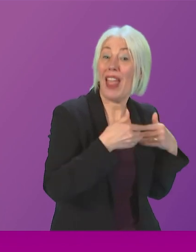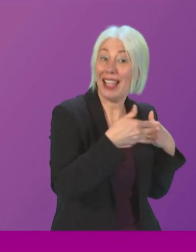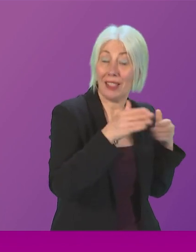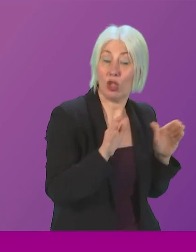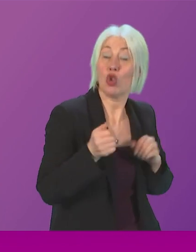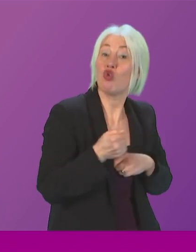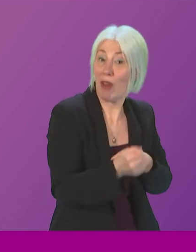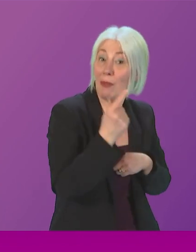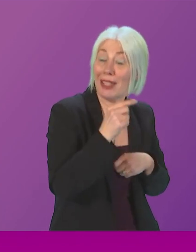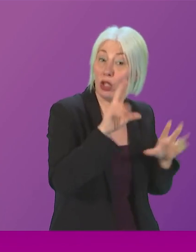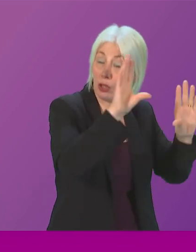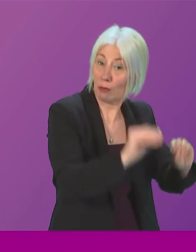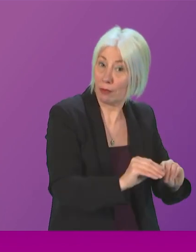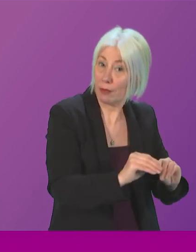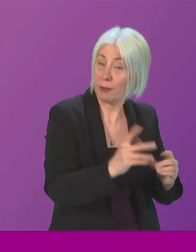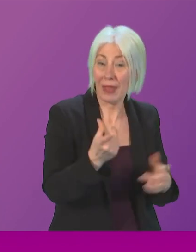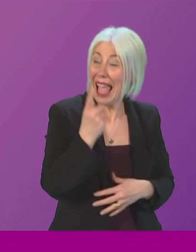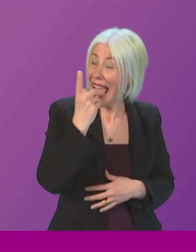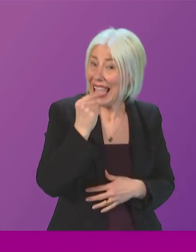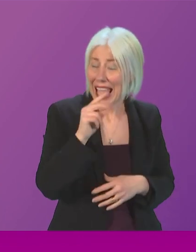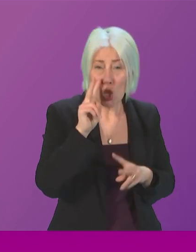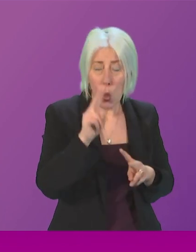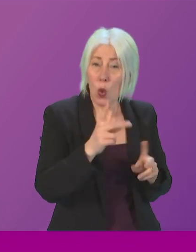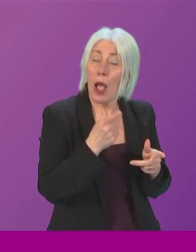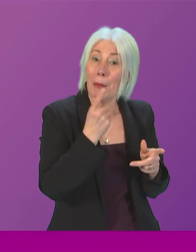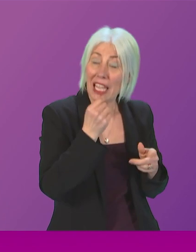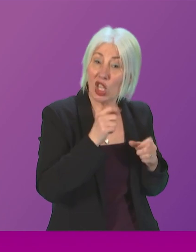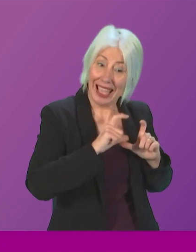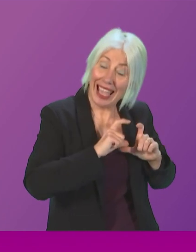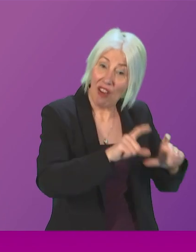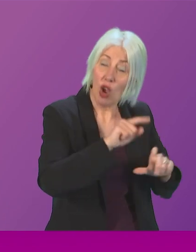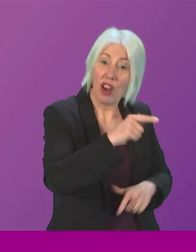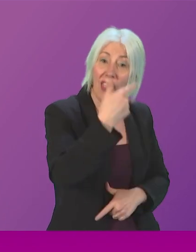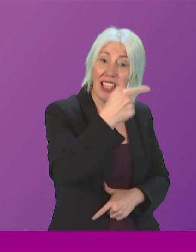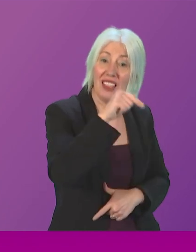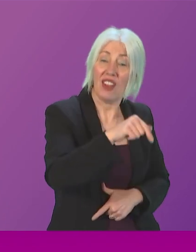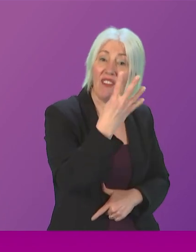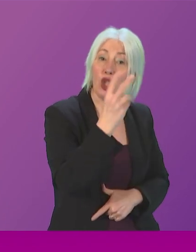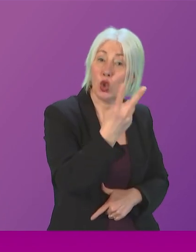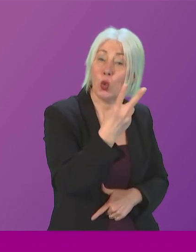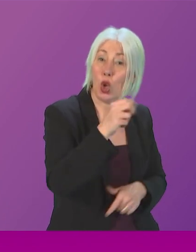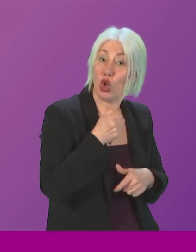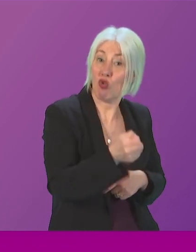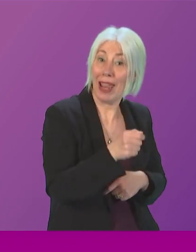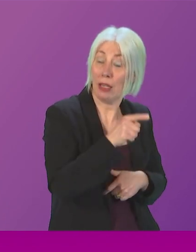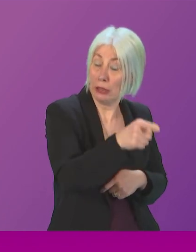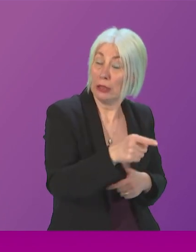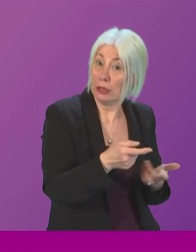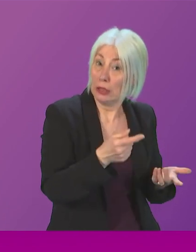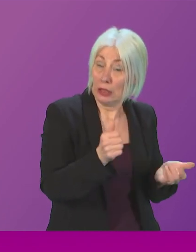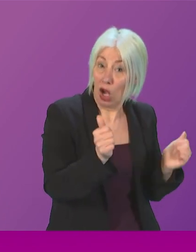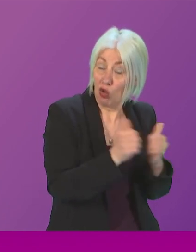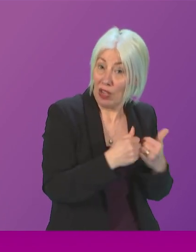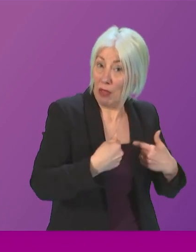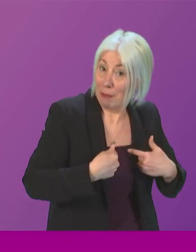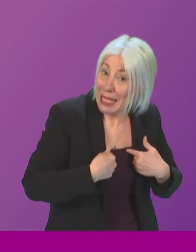minister look at the case for maintaining the 742 Largs to Glasgow commuter service will he agree with me that